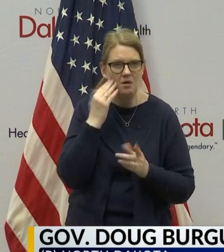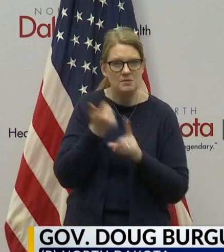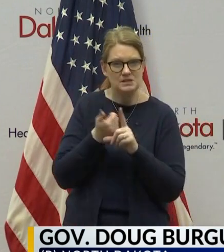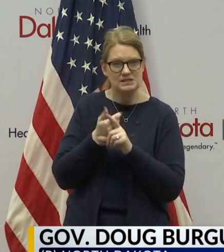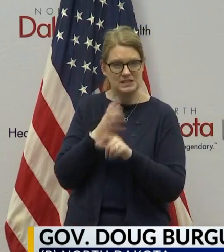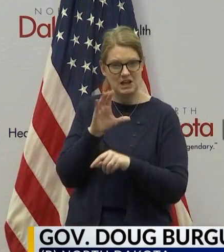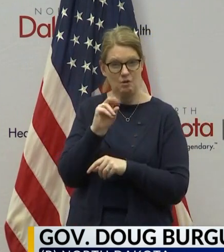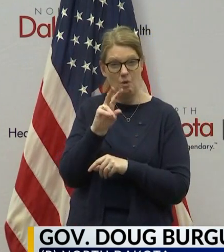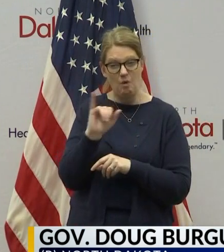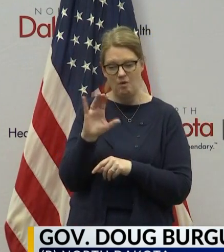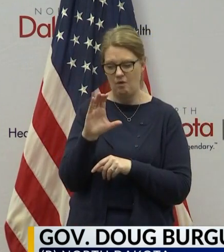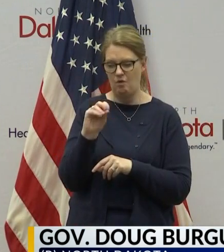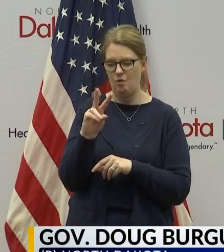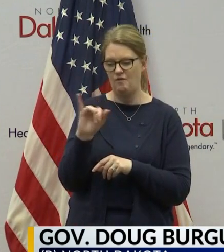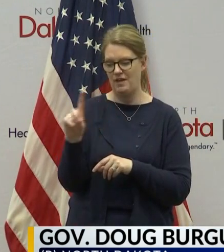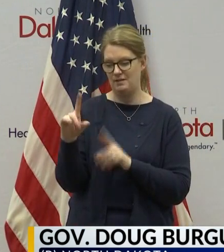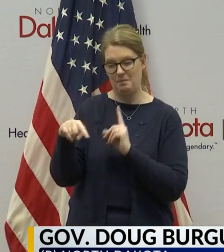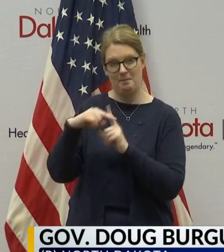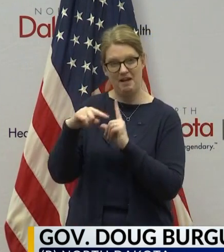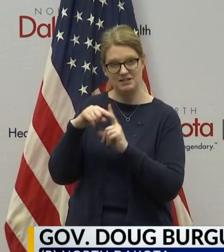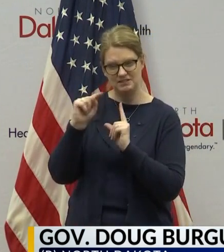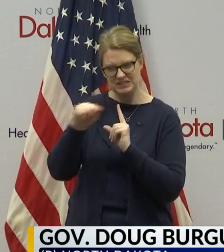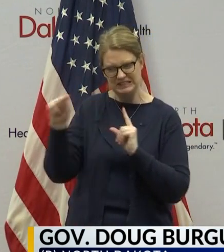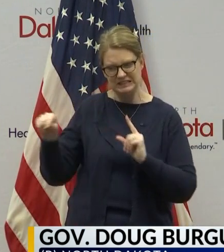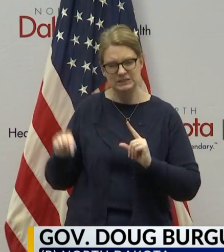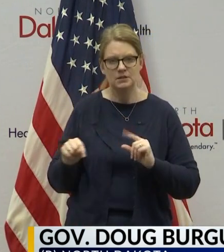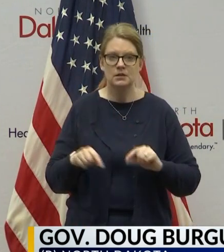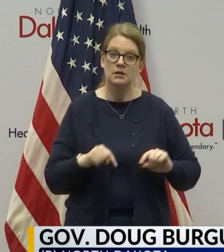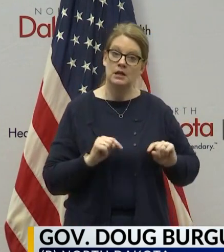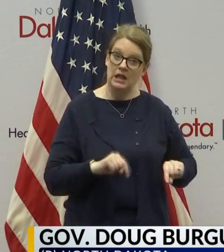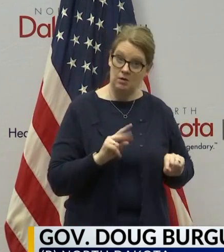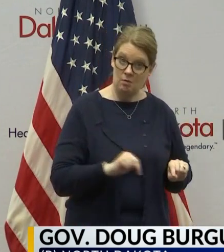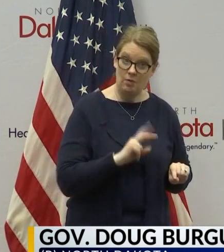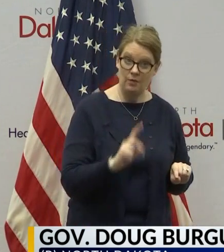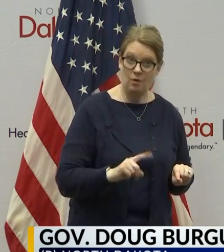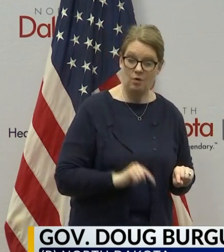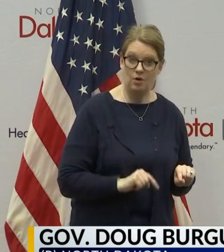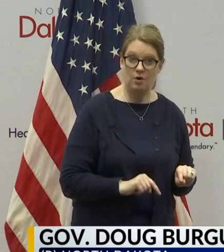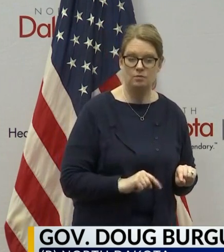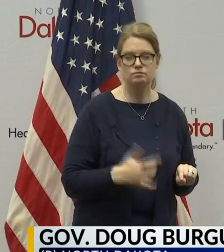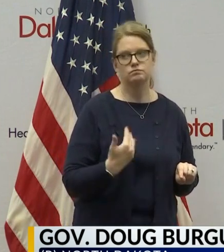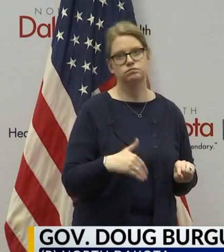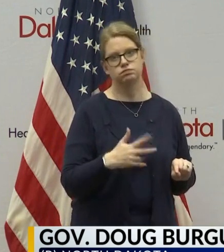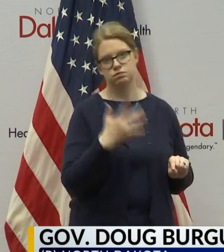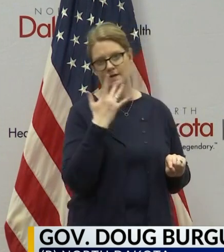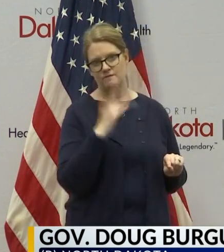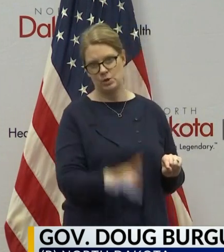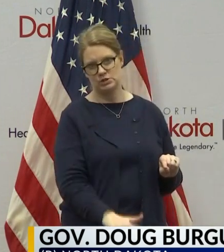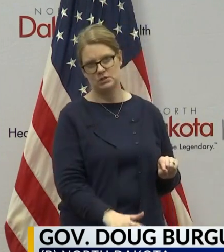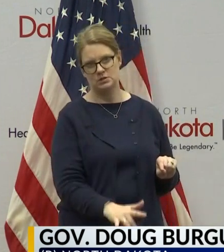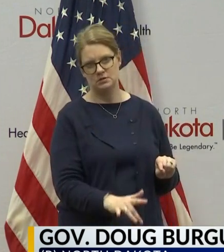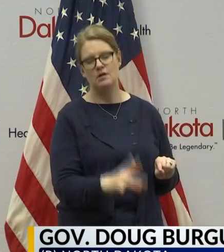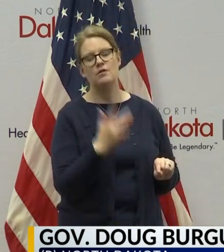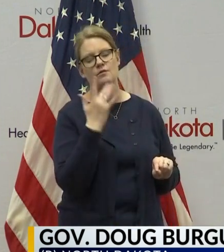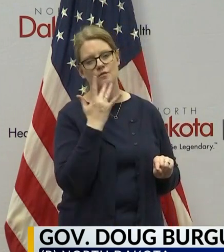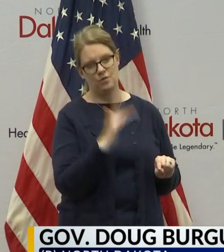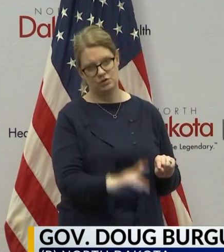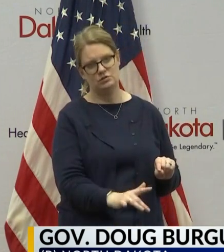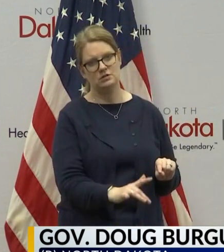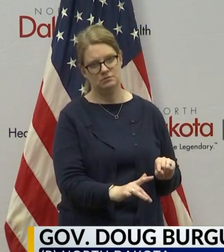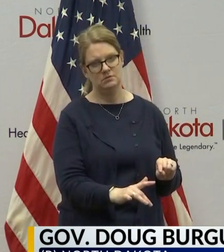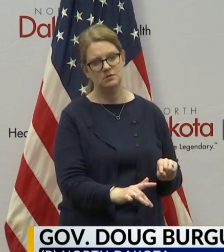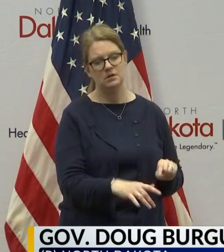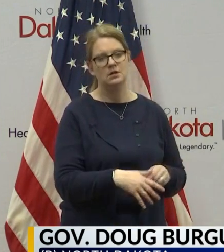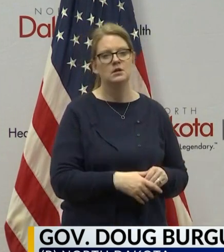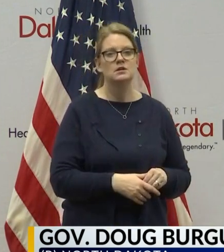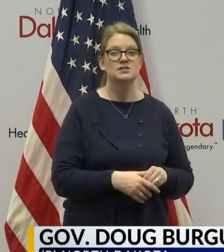positive. So far, we've been very fortunate here. So, again, we know that the